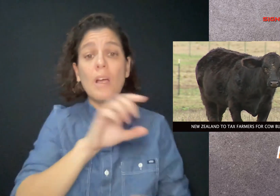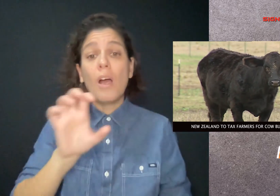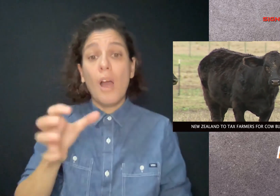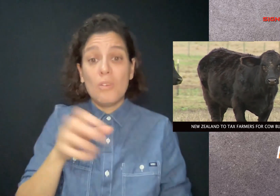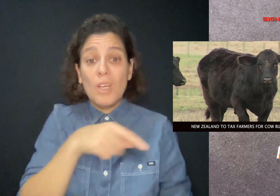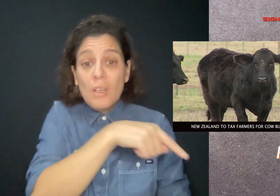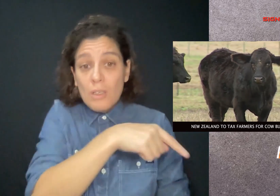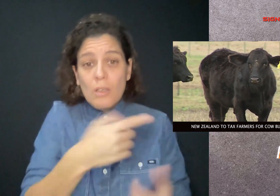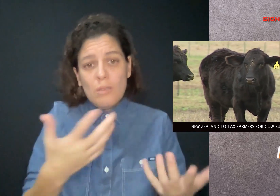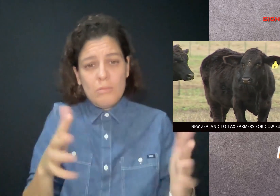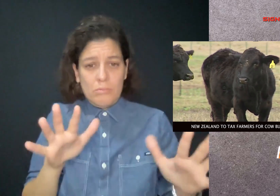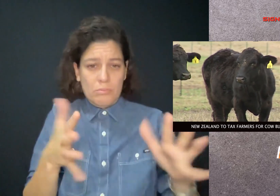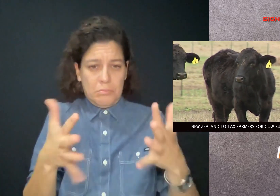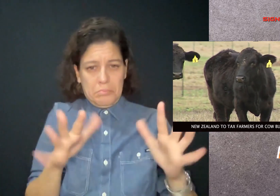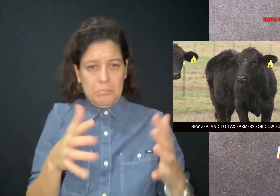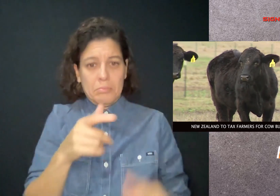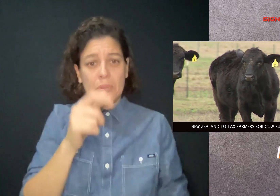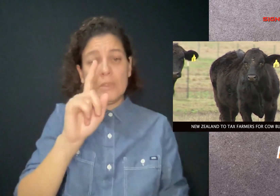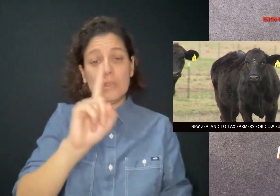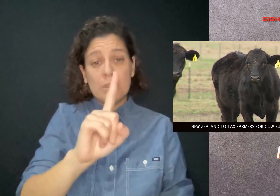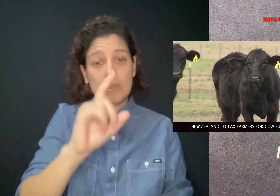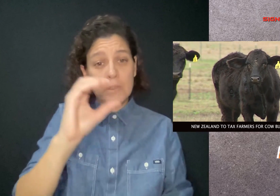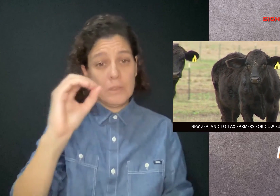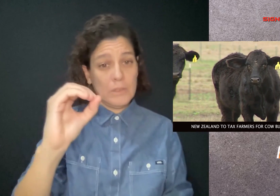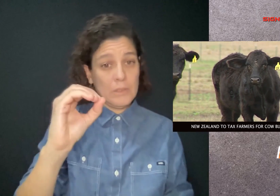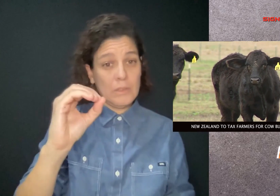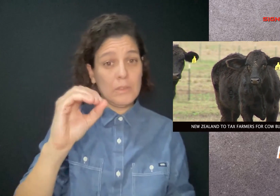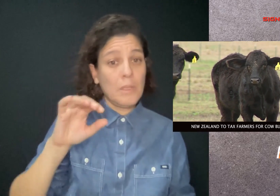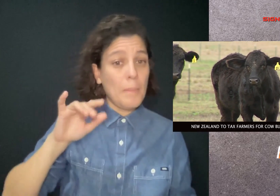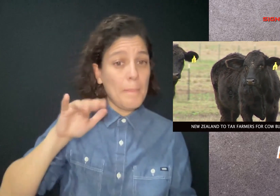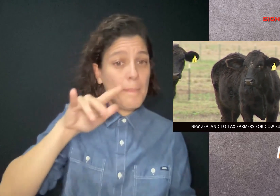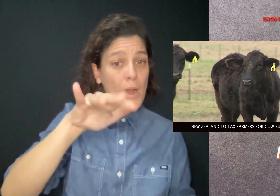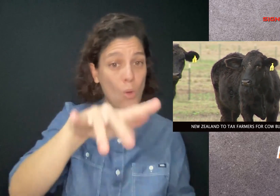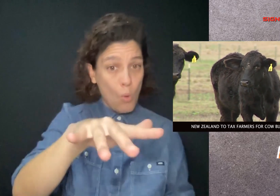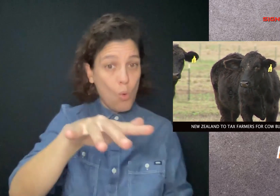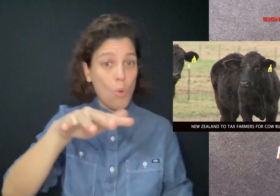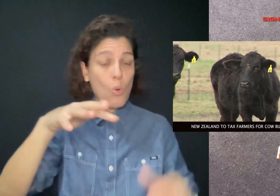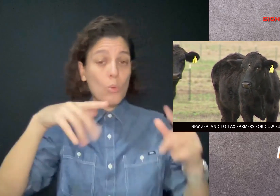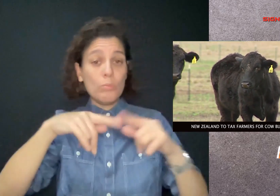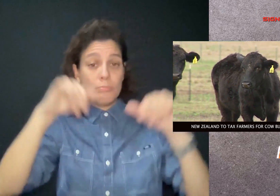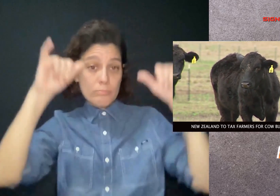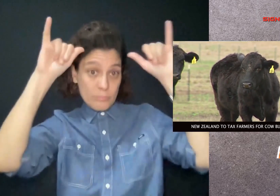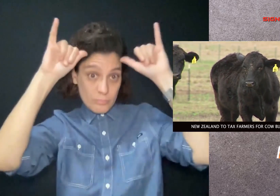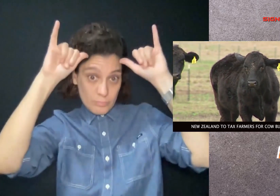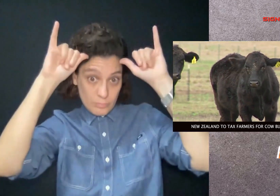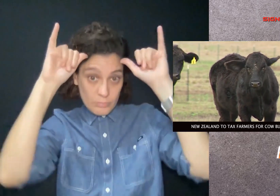The country has about 10 million cattle and 26 million sheep.